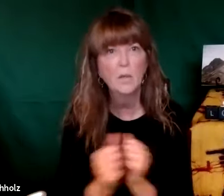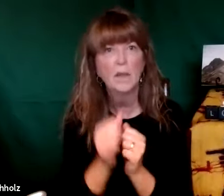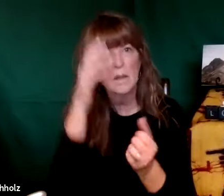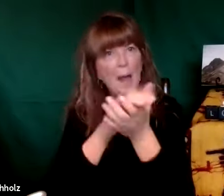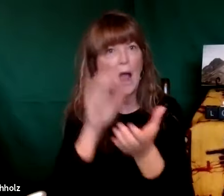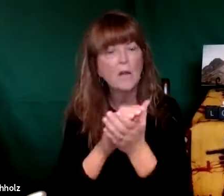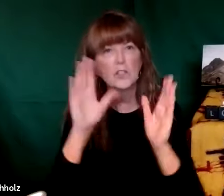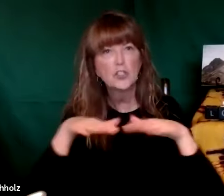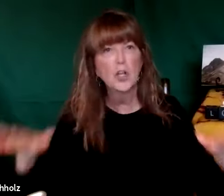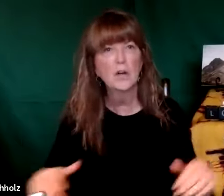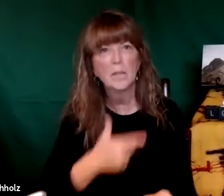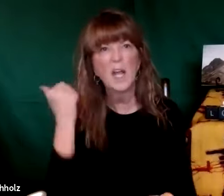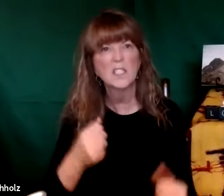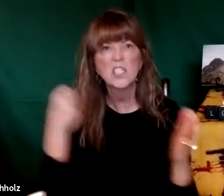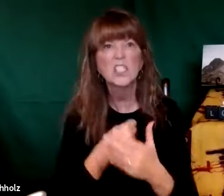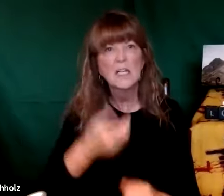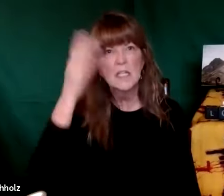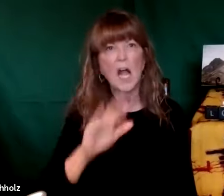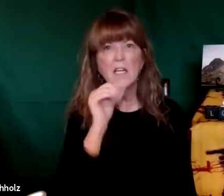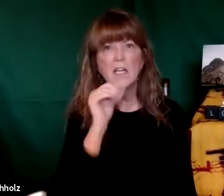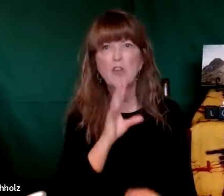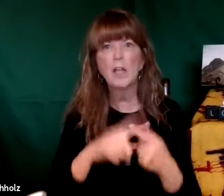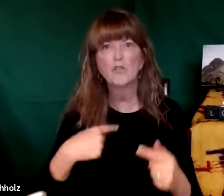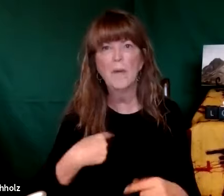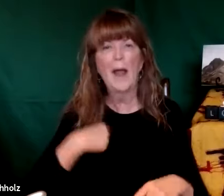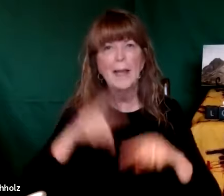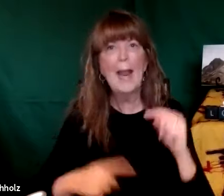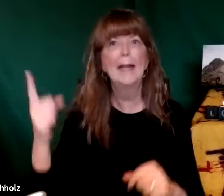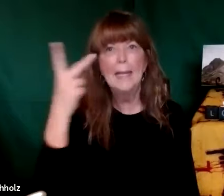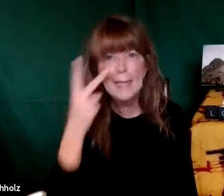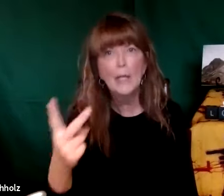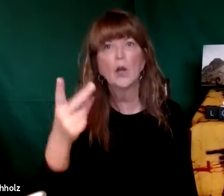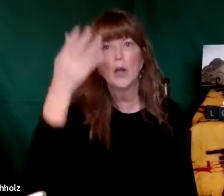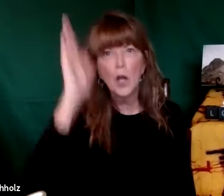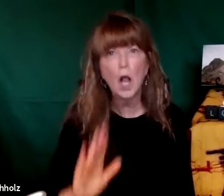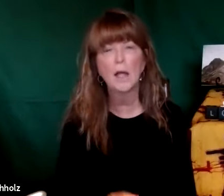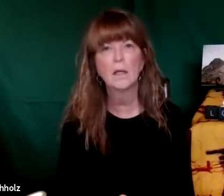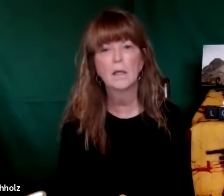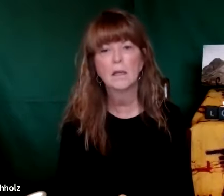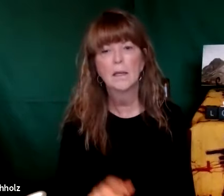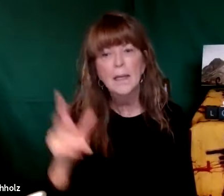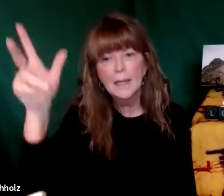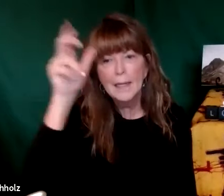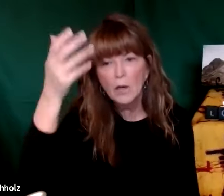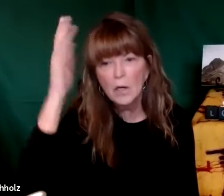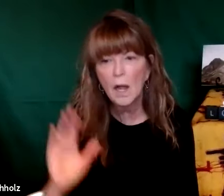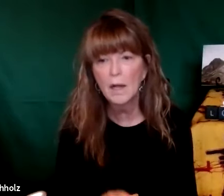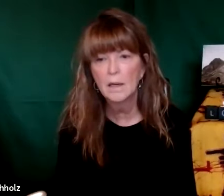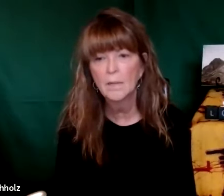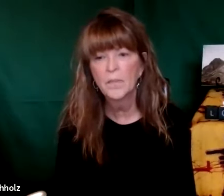or we become emotional we get in raised with our spouse and our children and when we're preoccupied